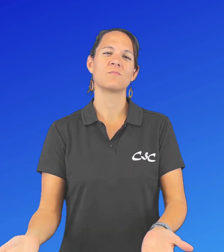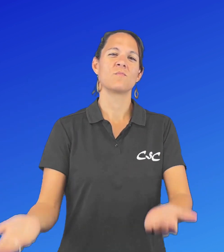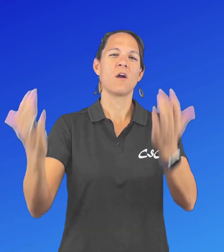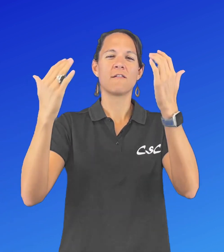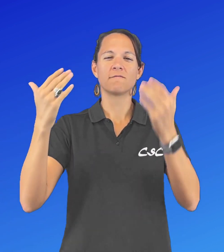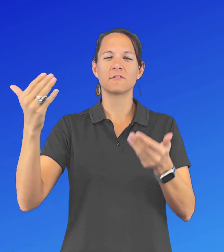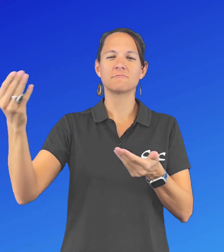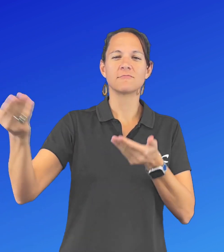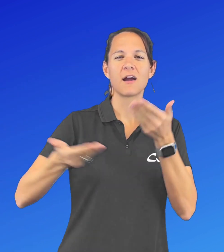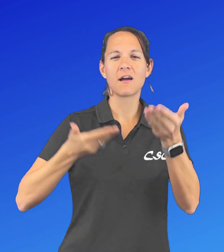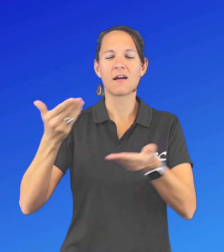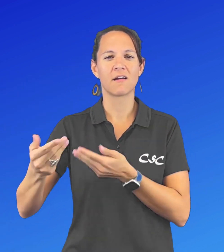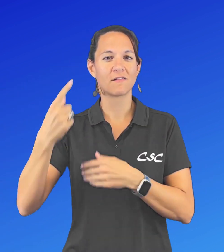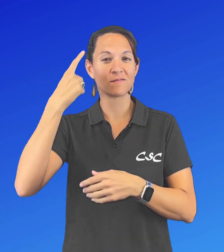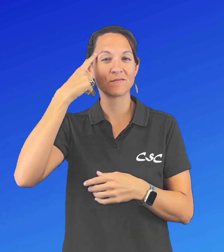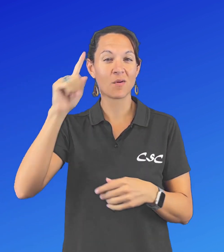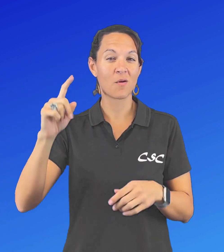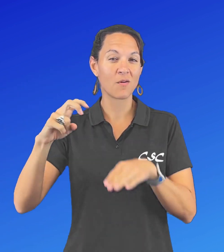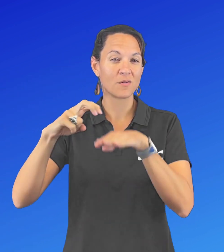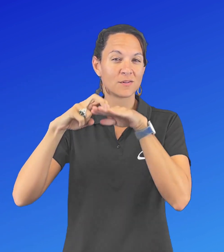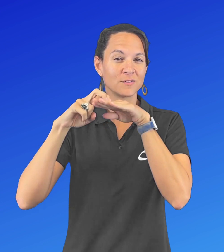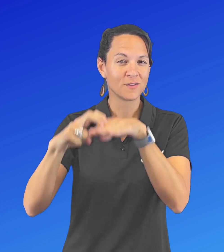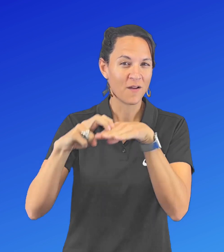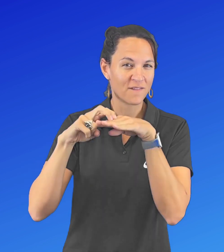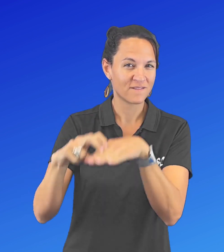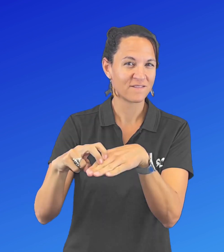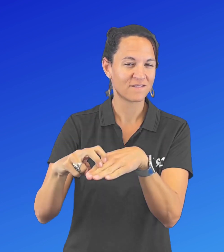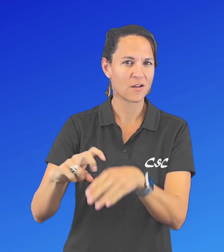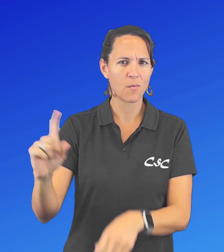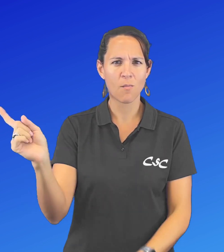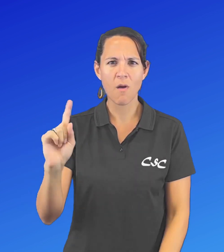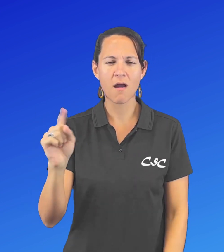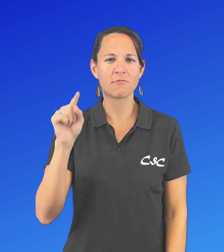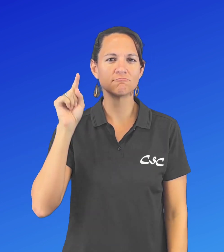Invitational at Waimea Bay on the north shore of Oahu?